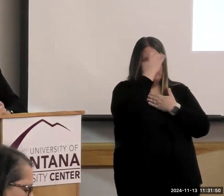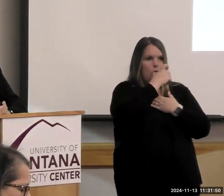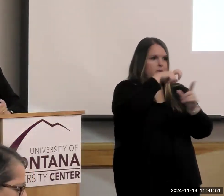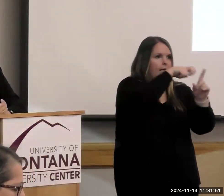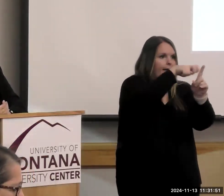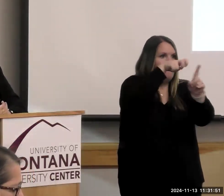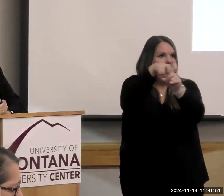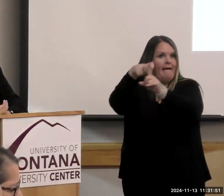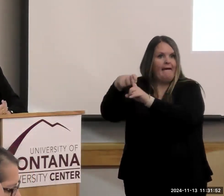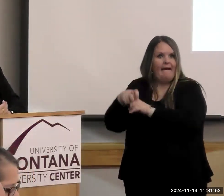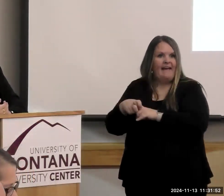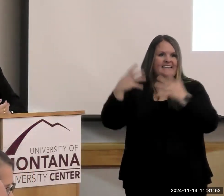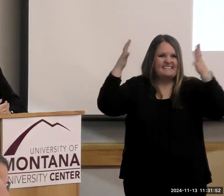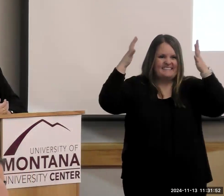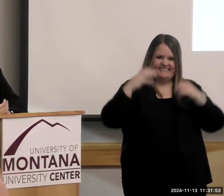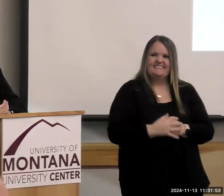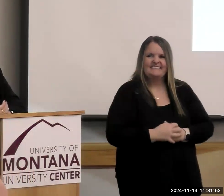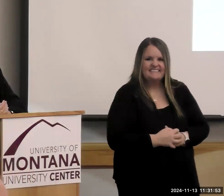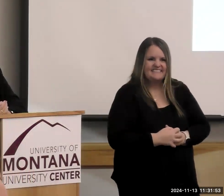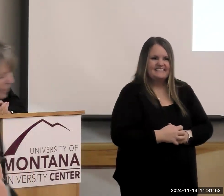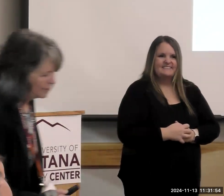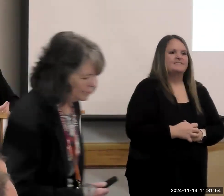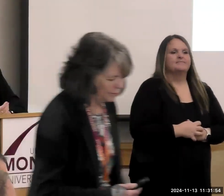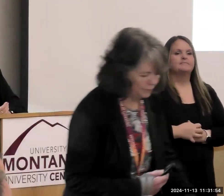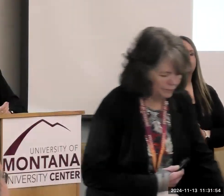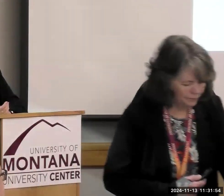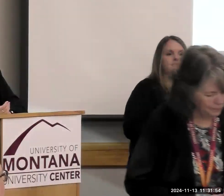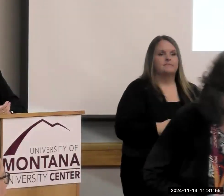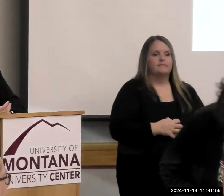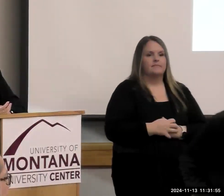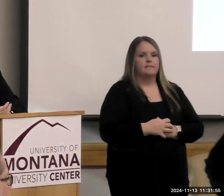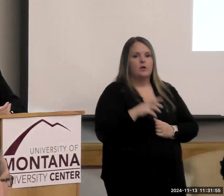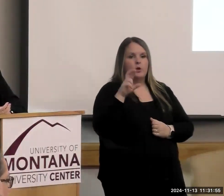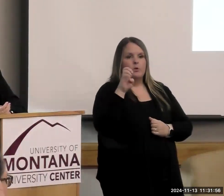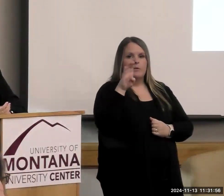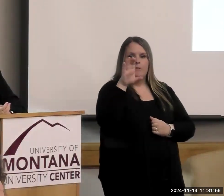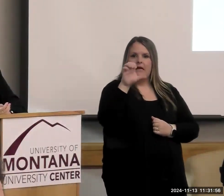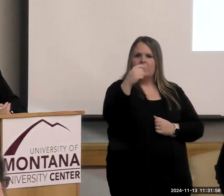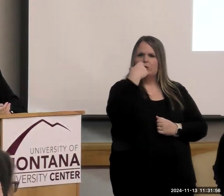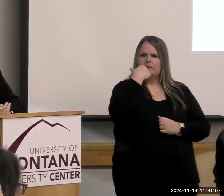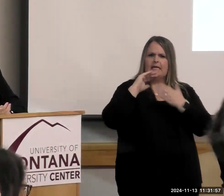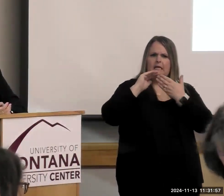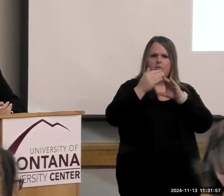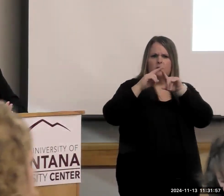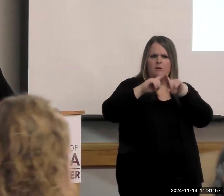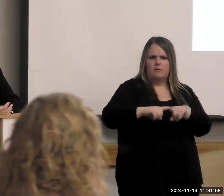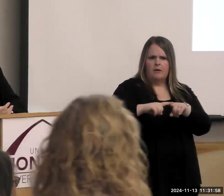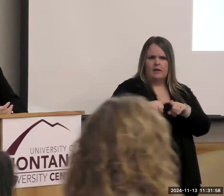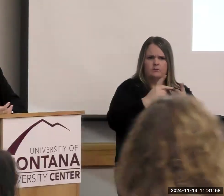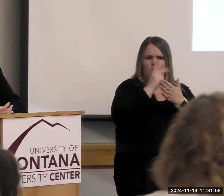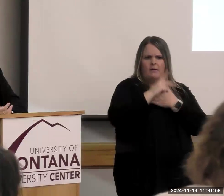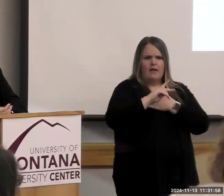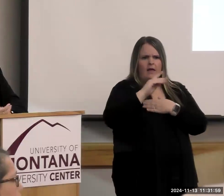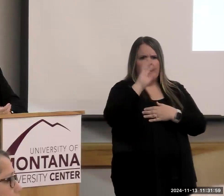now for the people that we have represented here. And, Rebecca, when you said community-based program, was that a federal food and nutrition